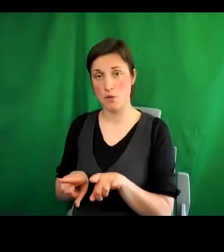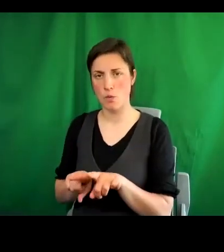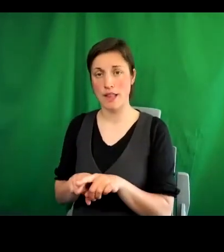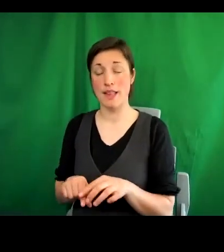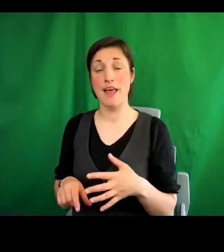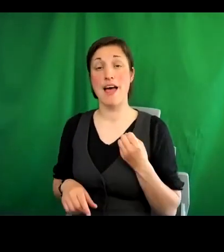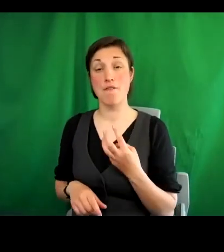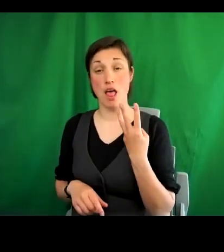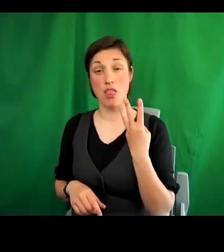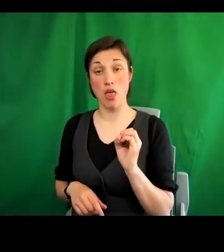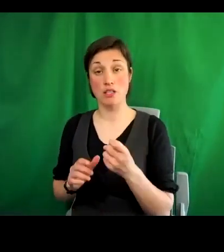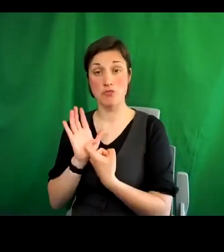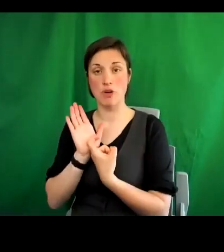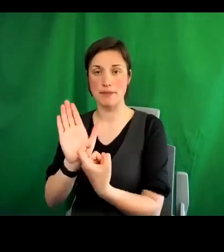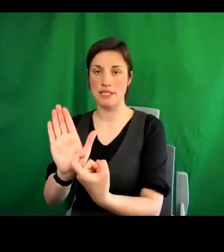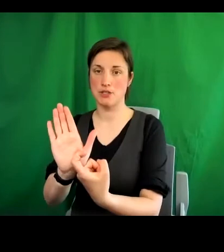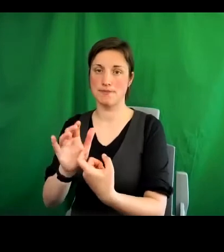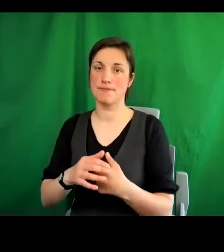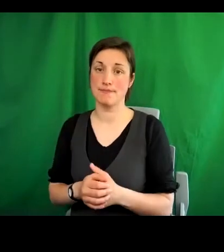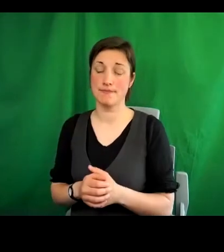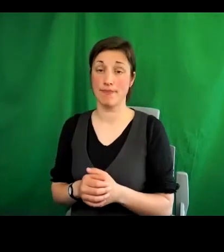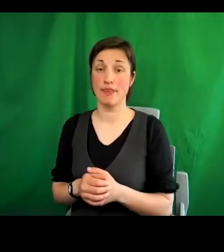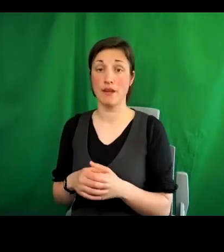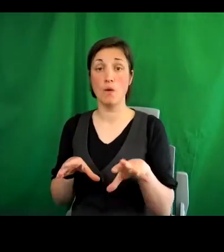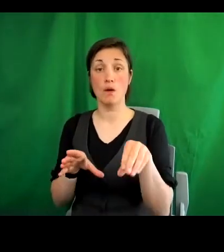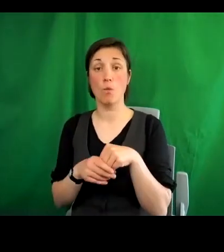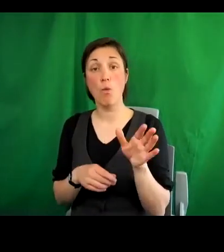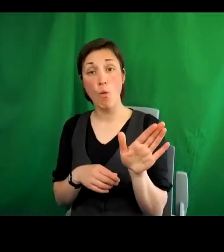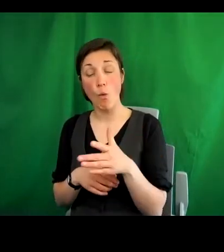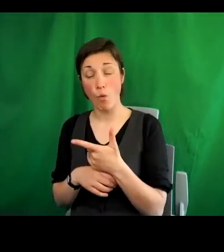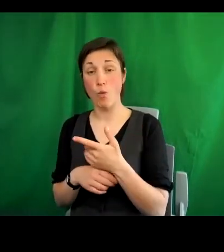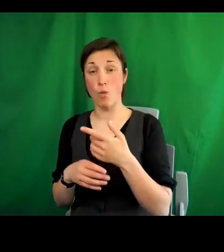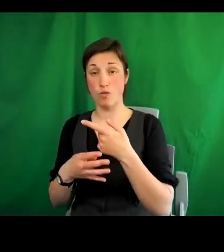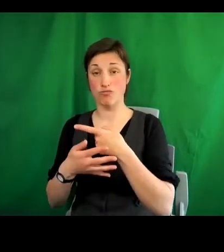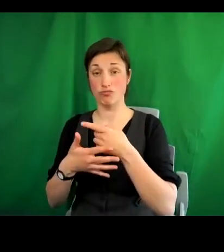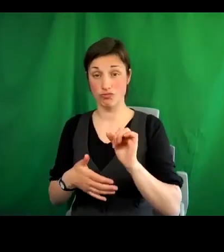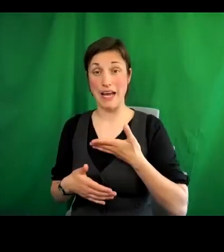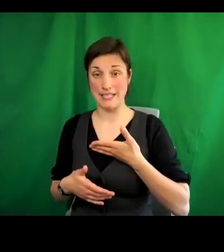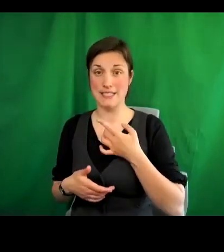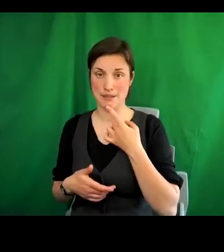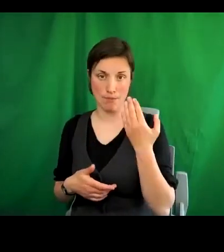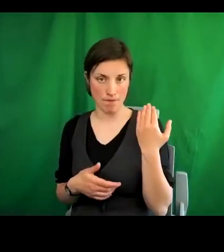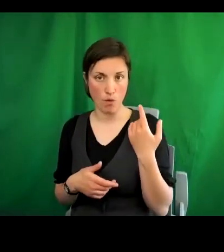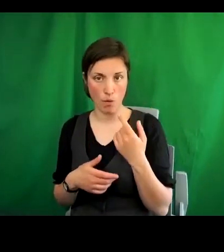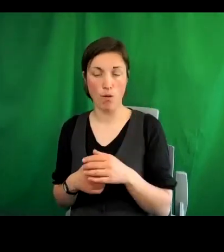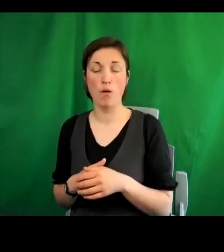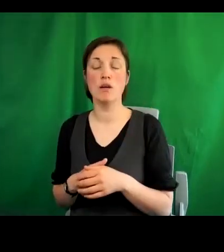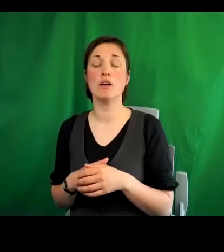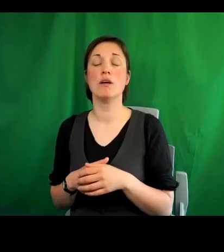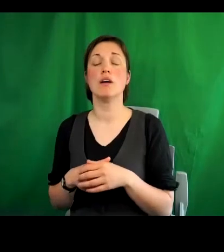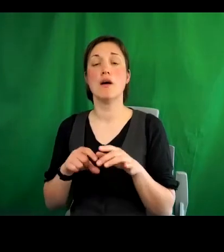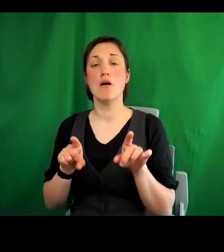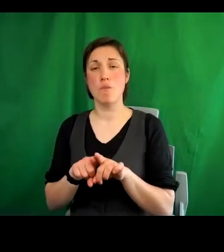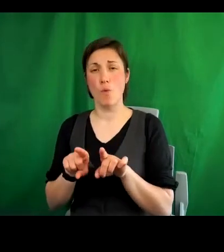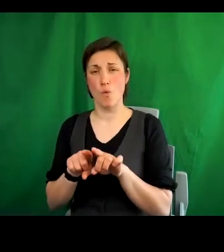These recommendations include all those rights that I had flagged up earlier, but also measures to ensure their